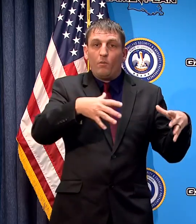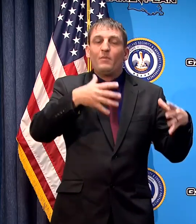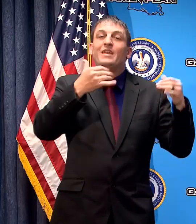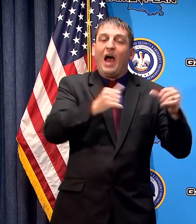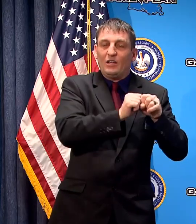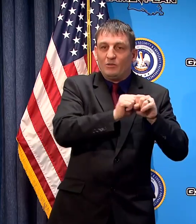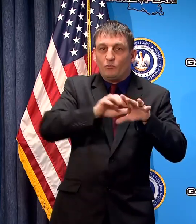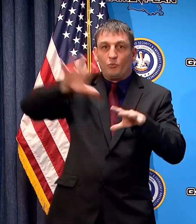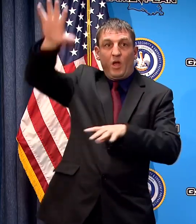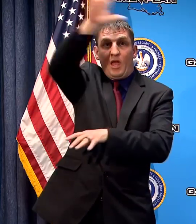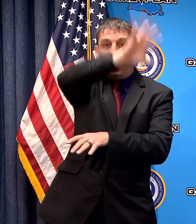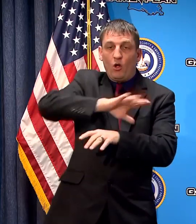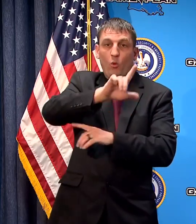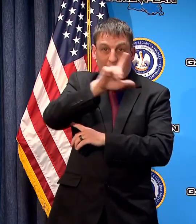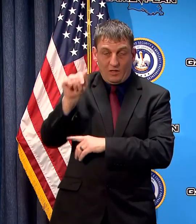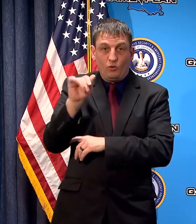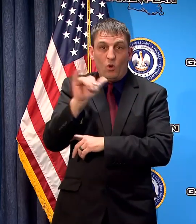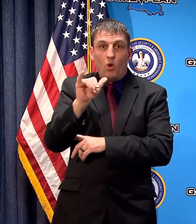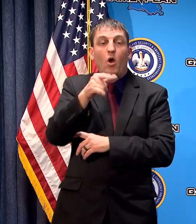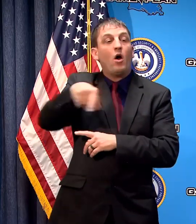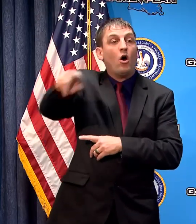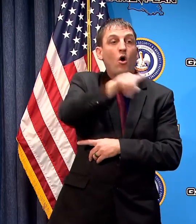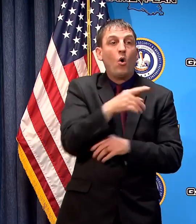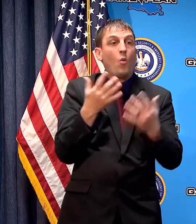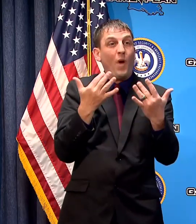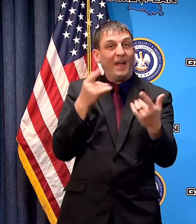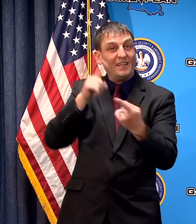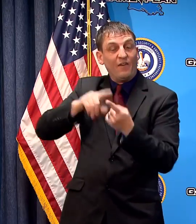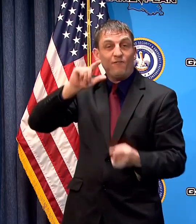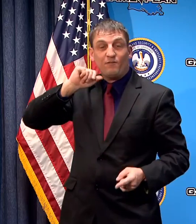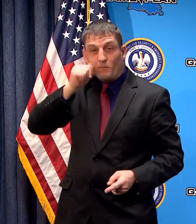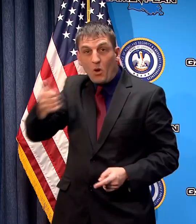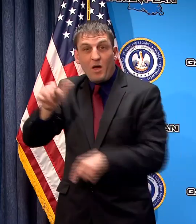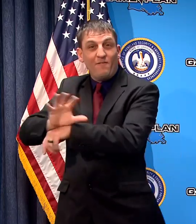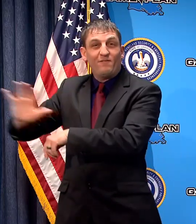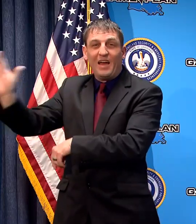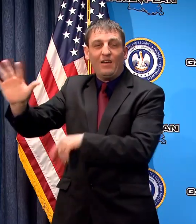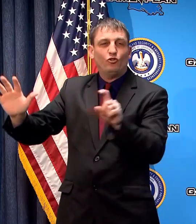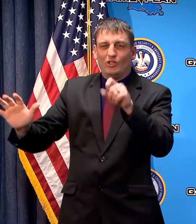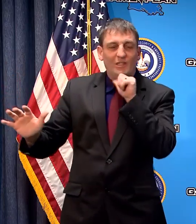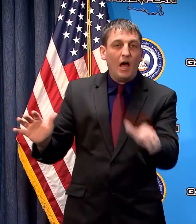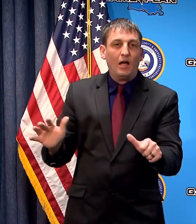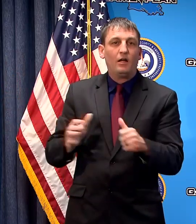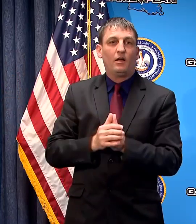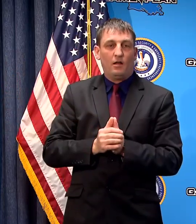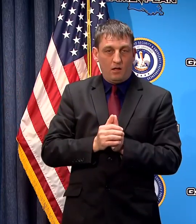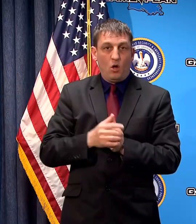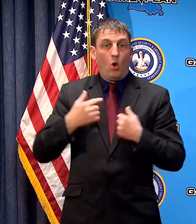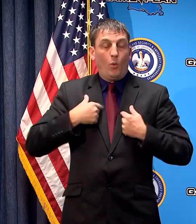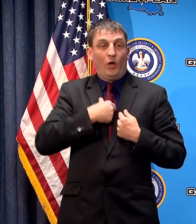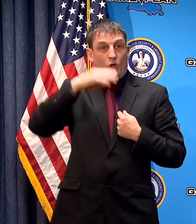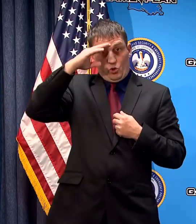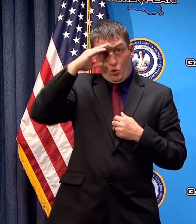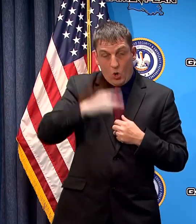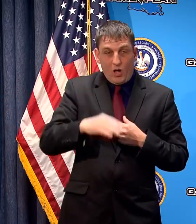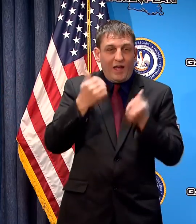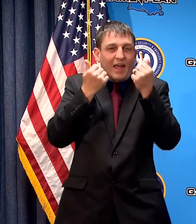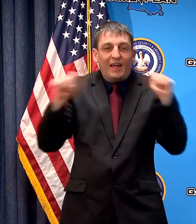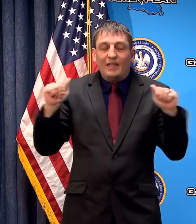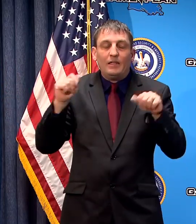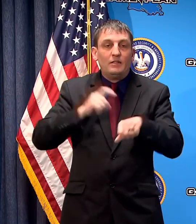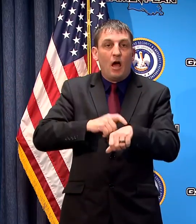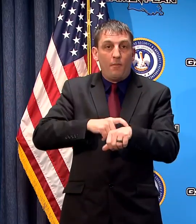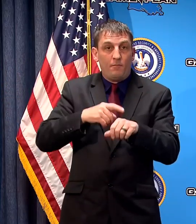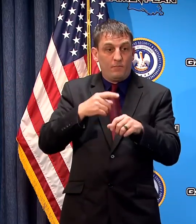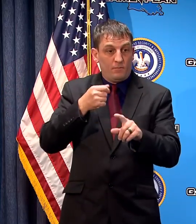but nobody should wait until 5 o'clock tomorrow to be a good and responsible citizen but we knew that anytime you have an order of this